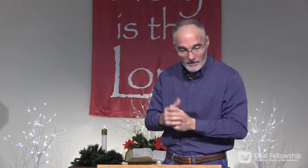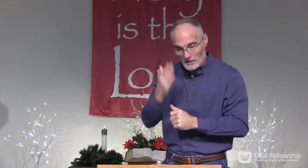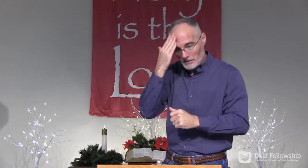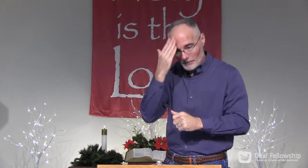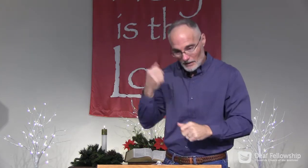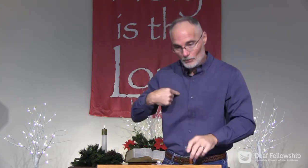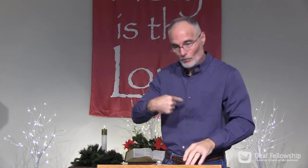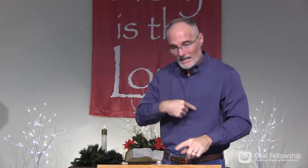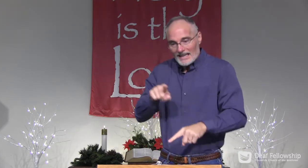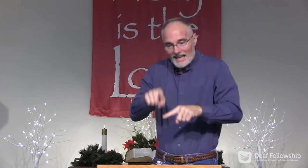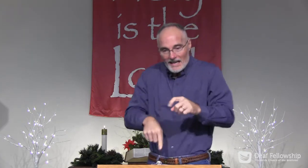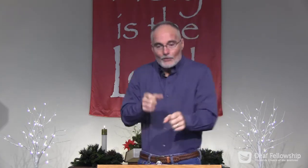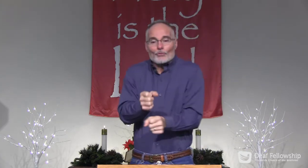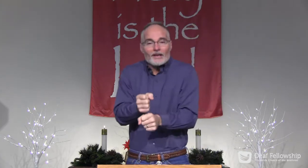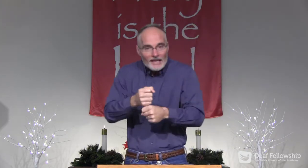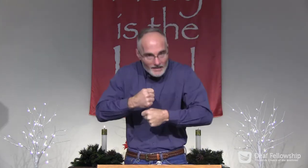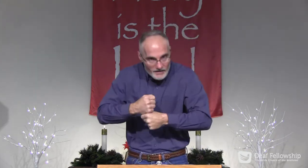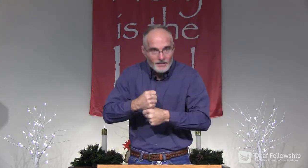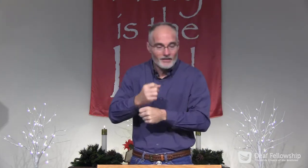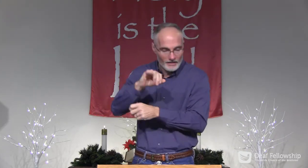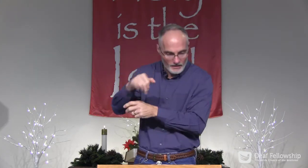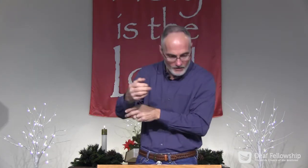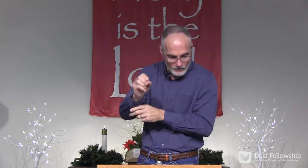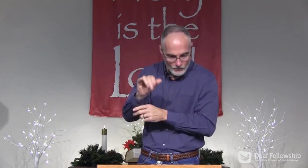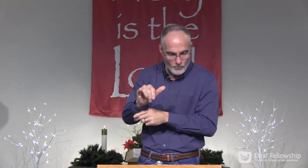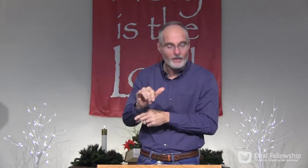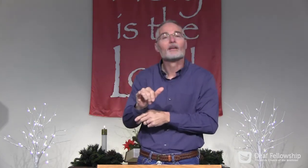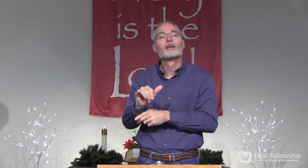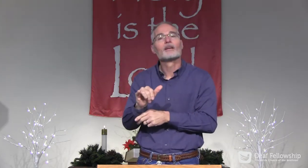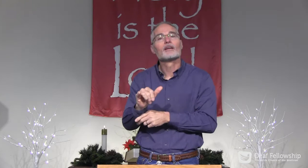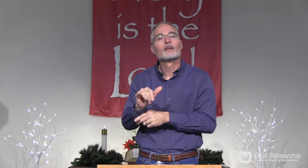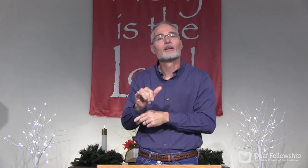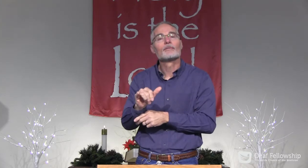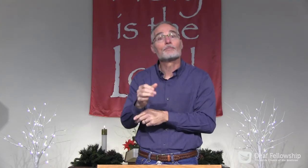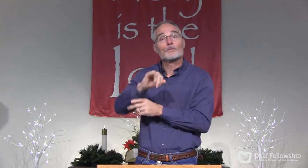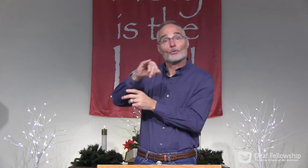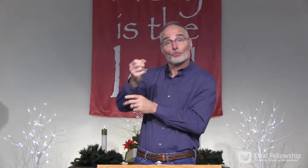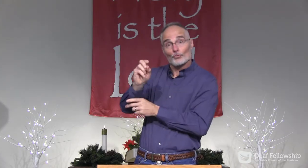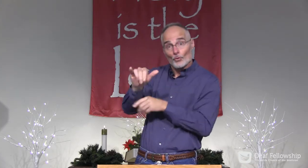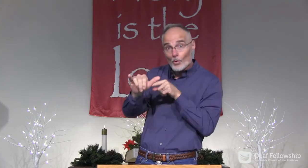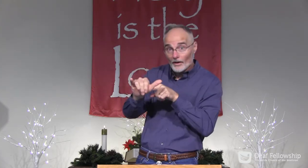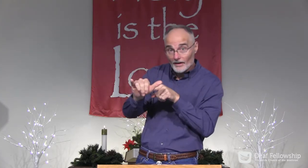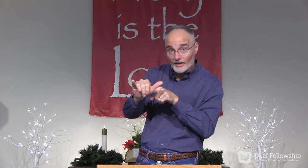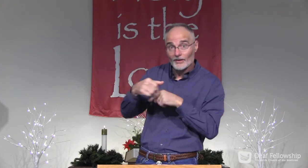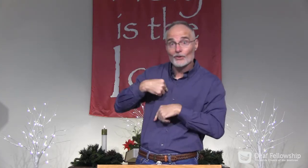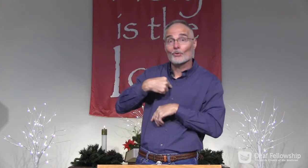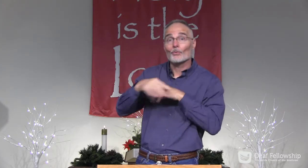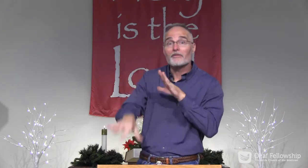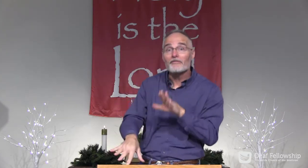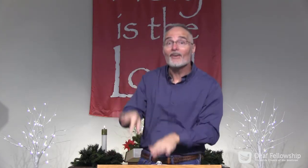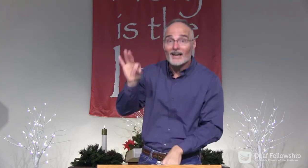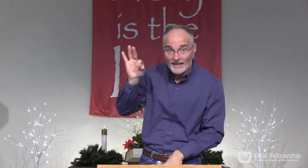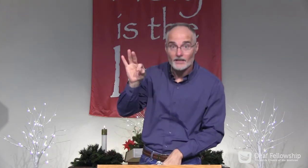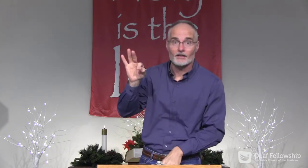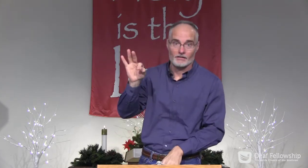They can't last because we can't create joy. True joy